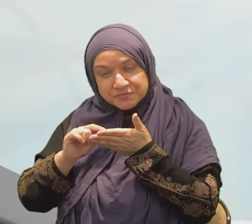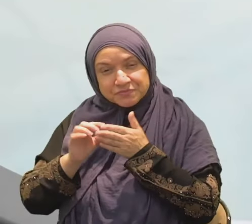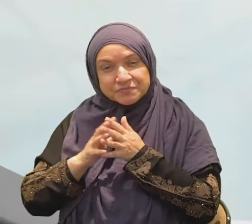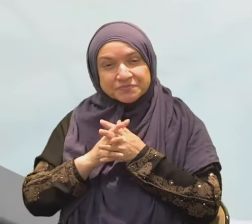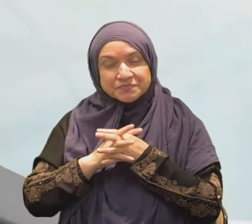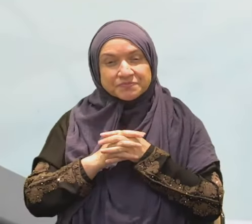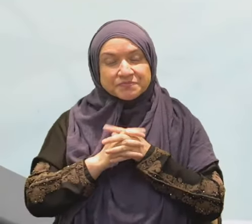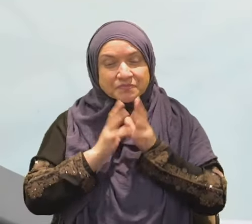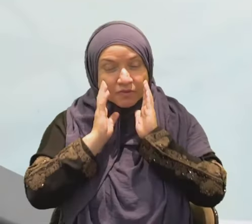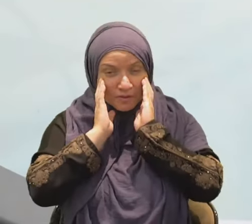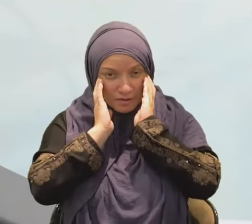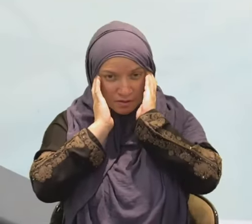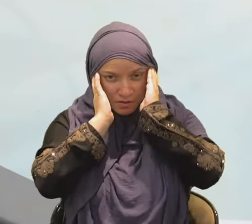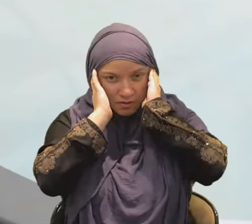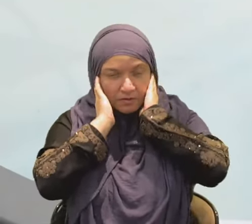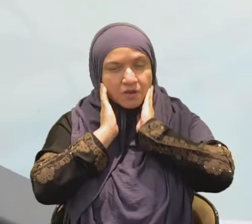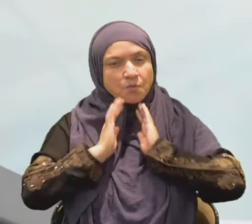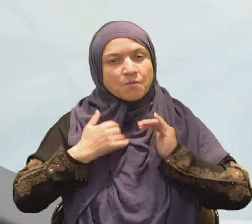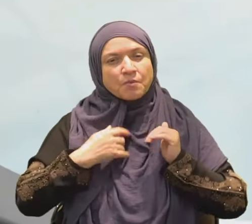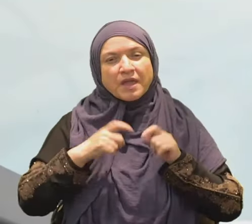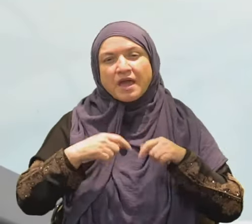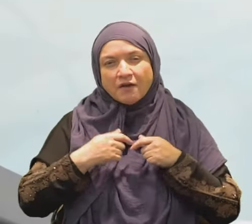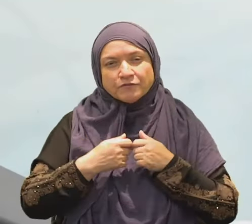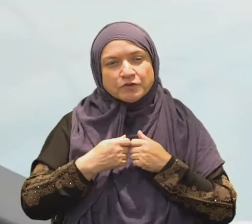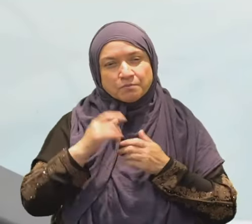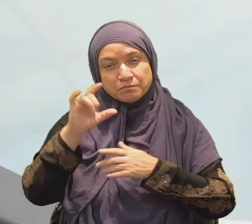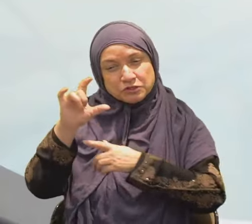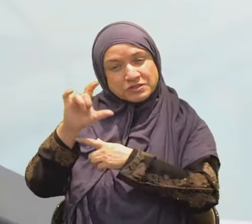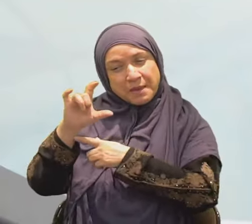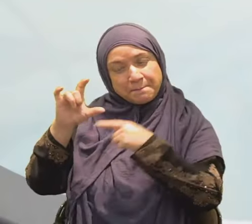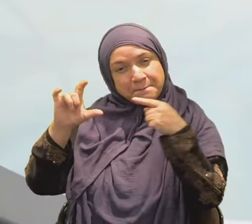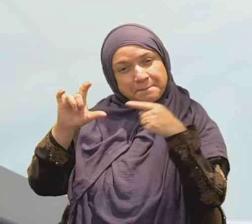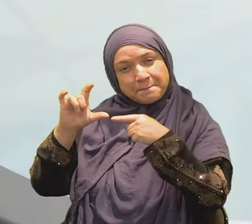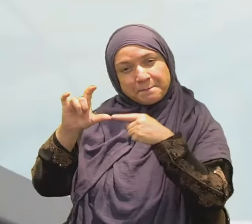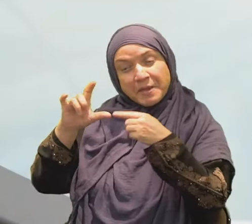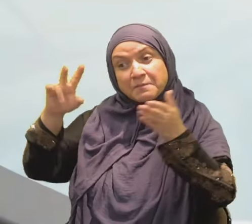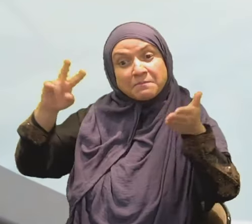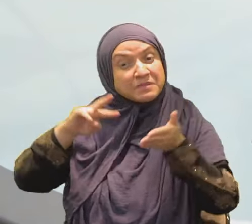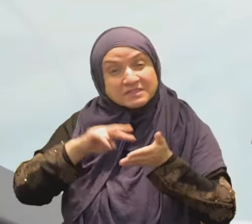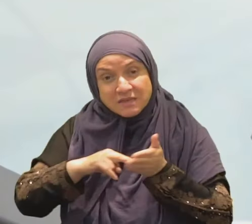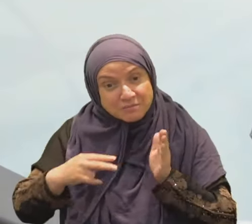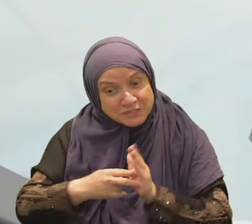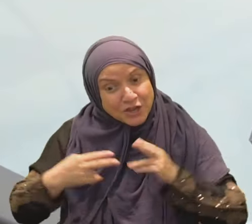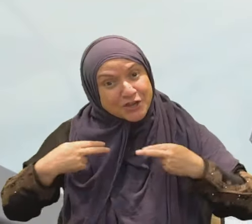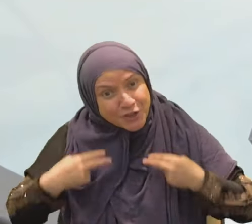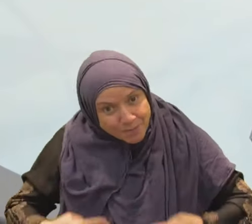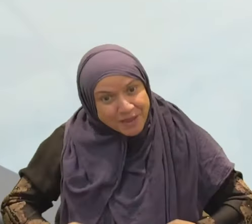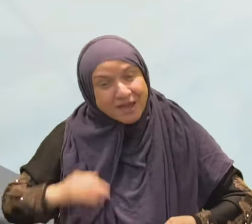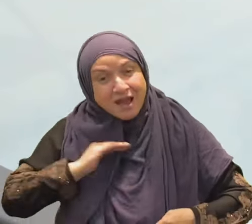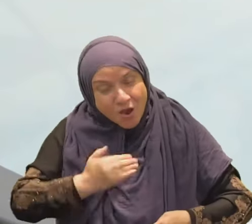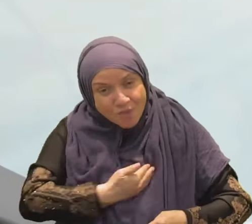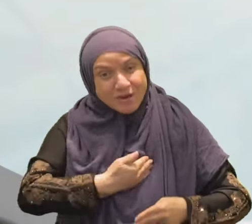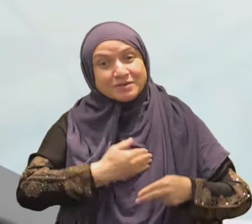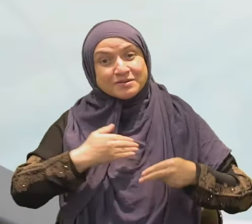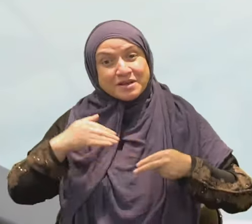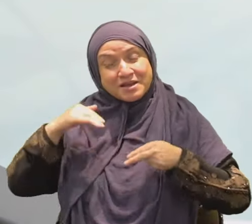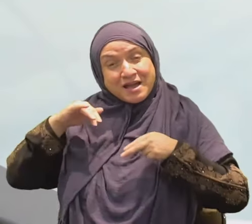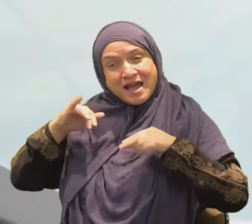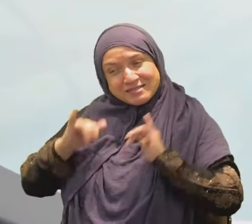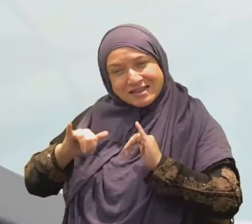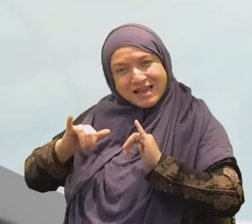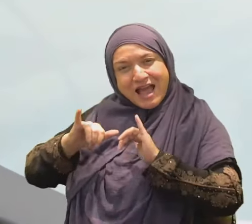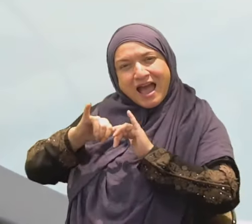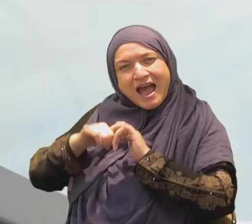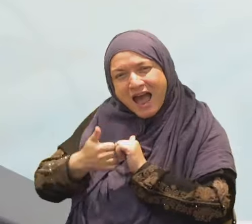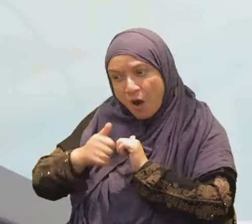Muslim define human being versus how the modern West will be going to define human being before we can go through